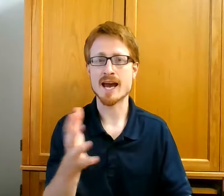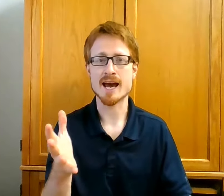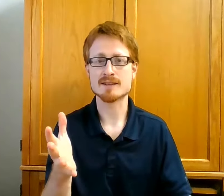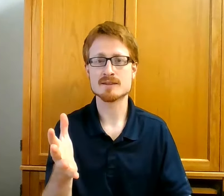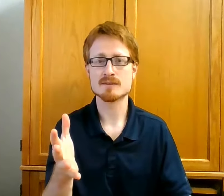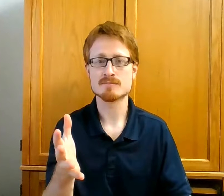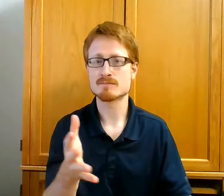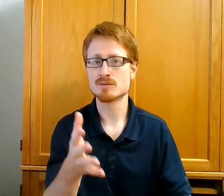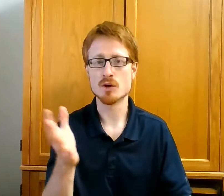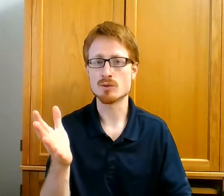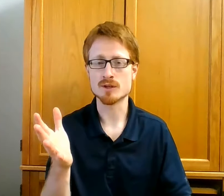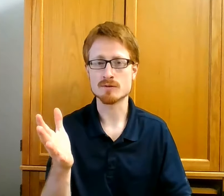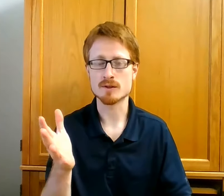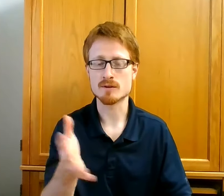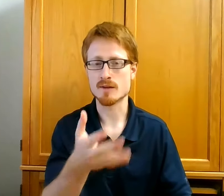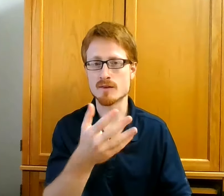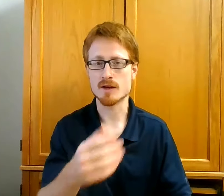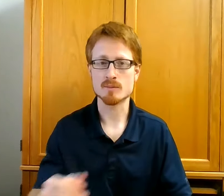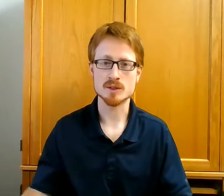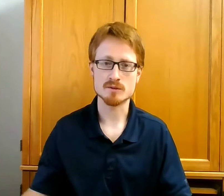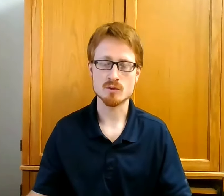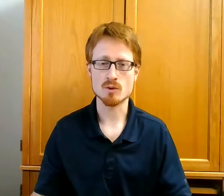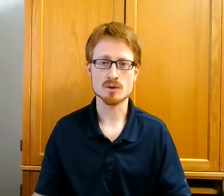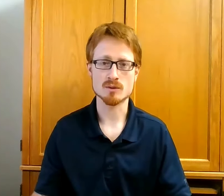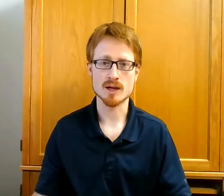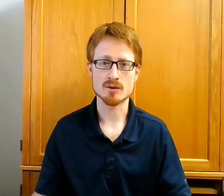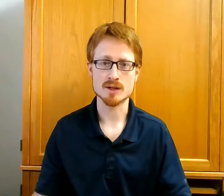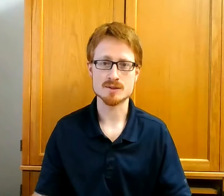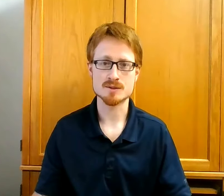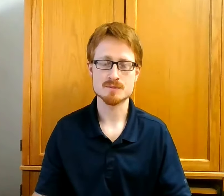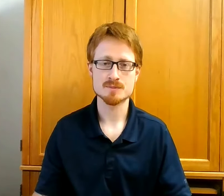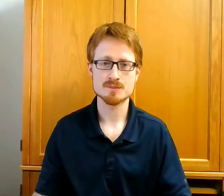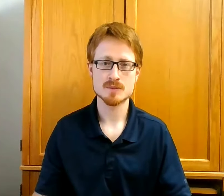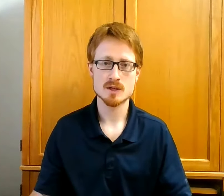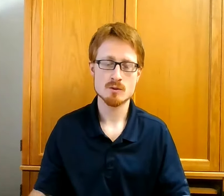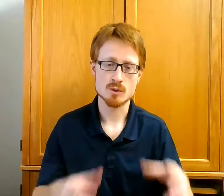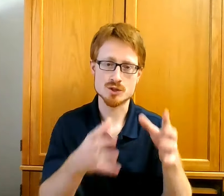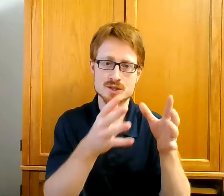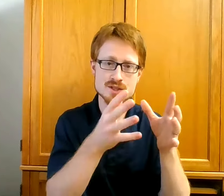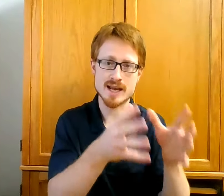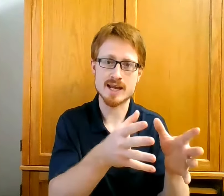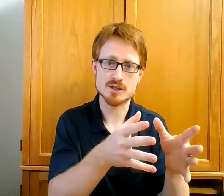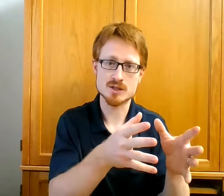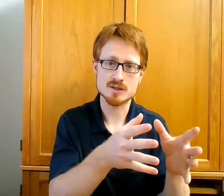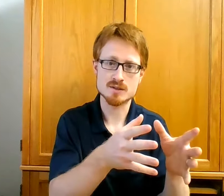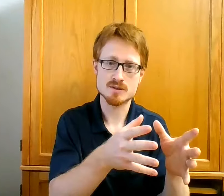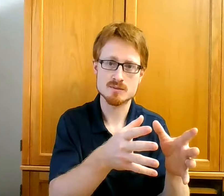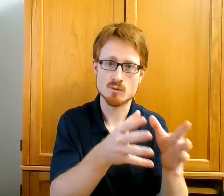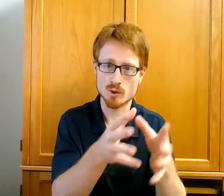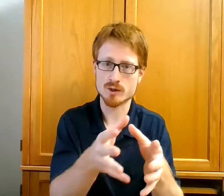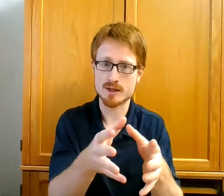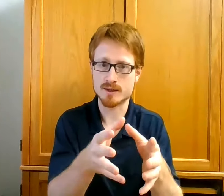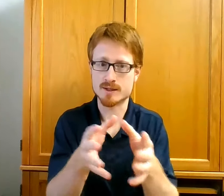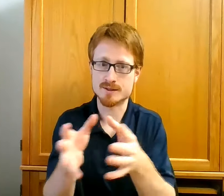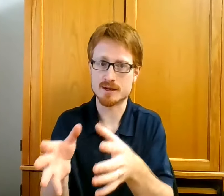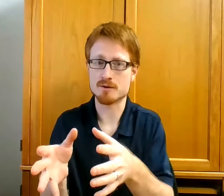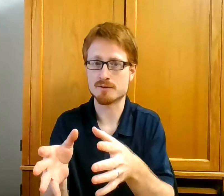act no different than the unbelieving world around us. We're just as anxious, worried, and terrified